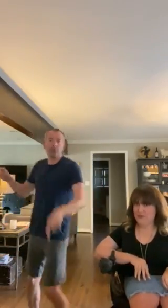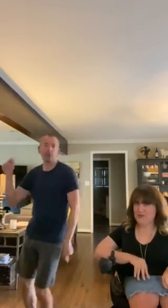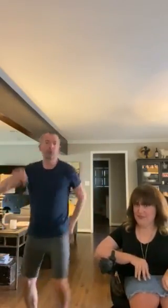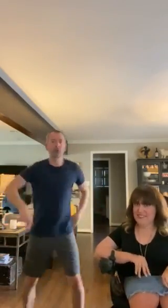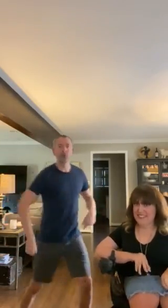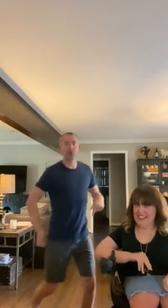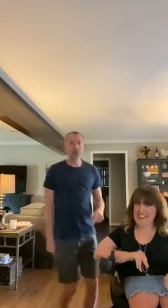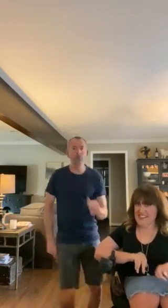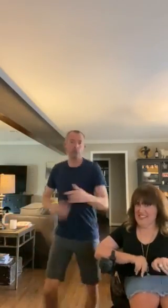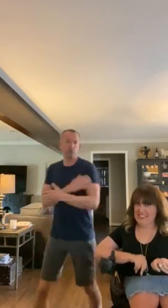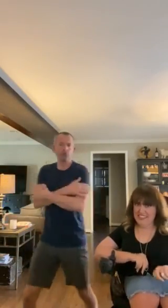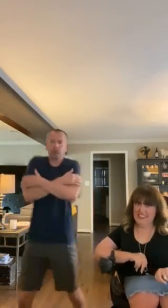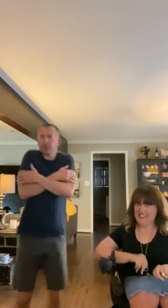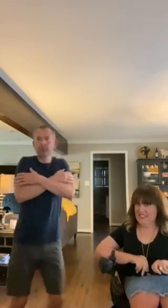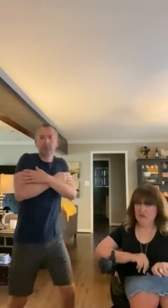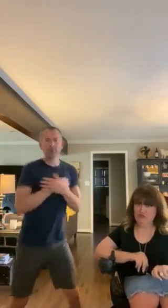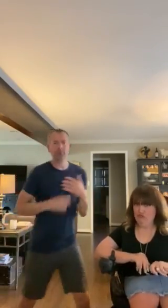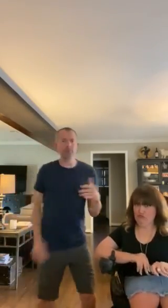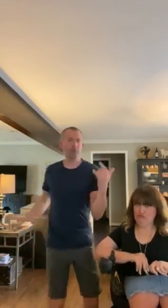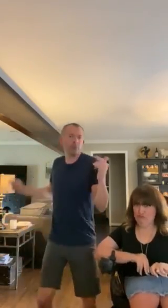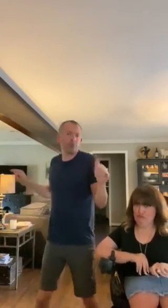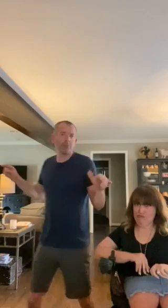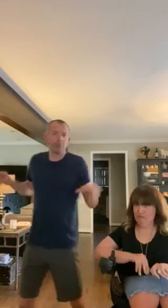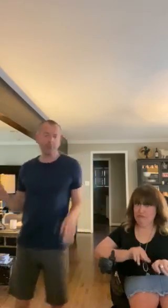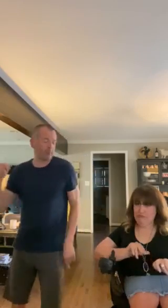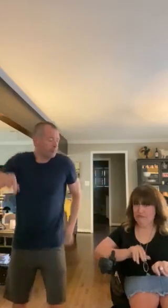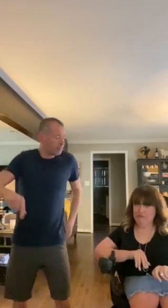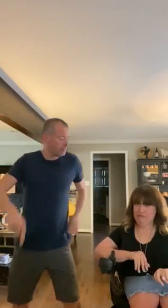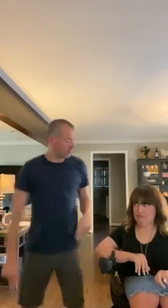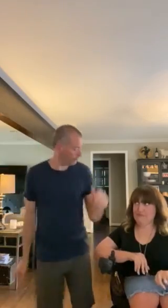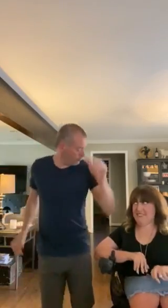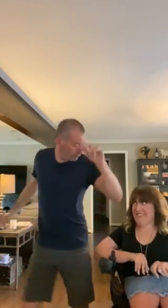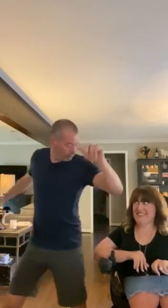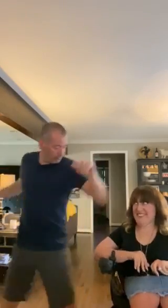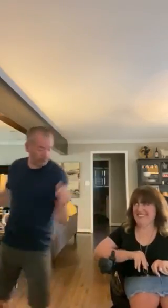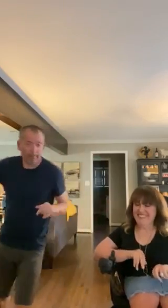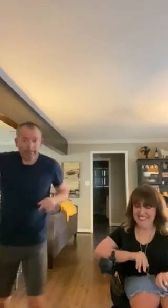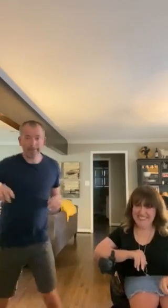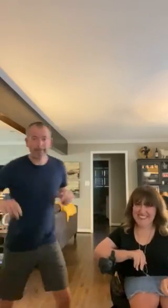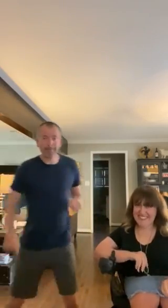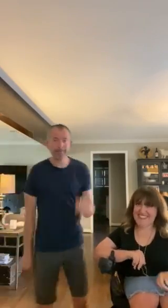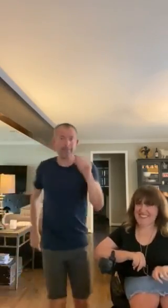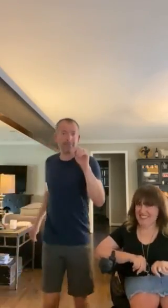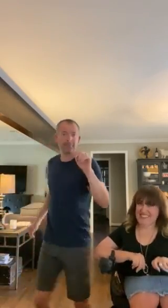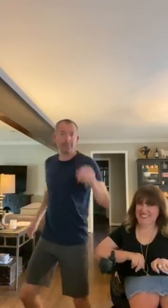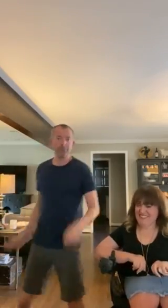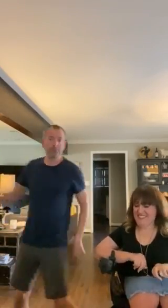way yeah stop me bleeding oh my baby cause you are my love So